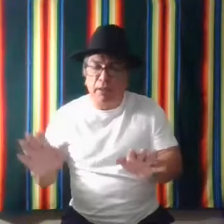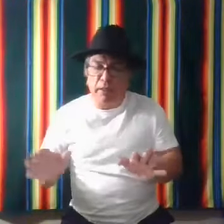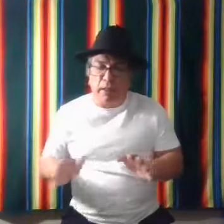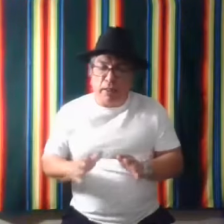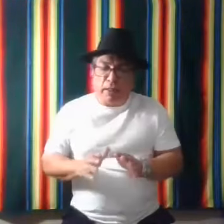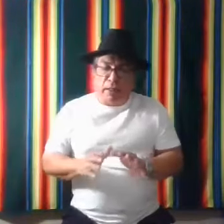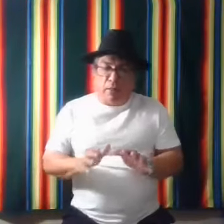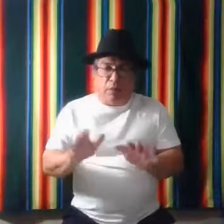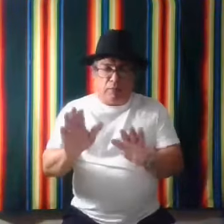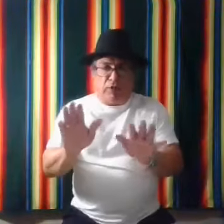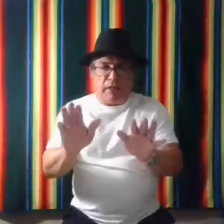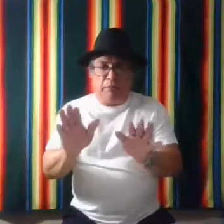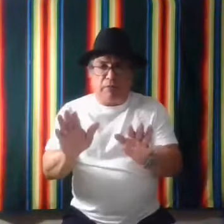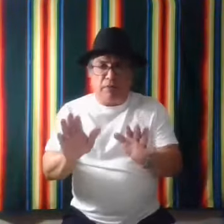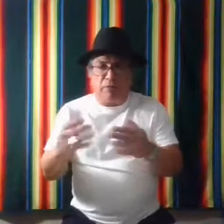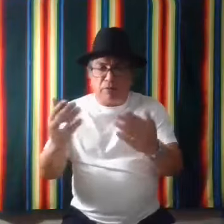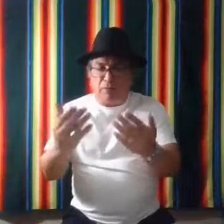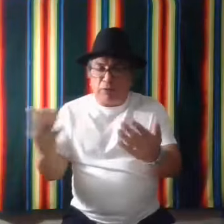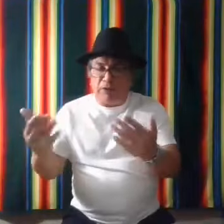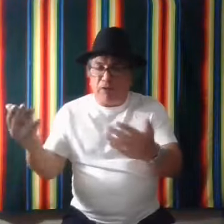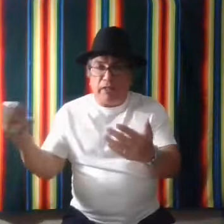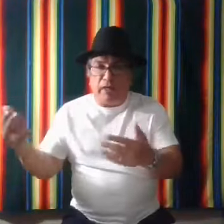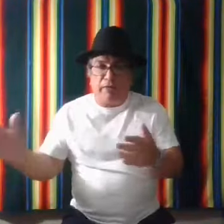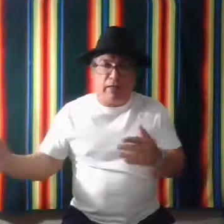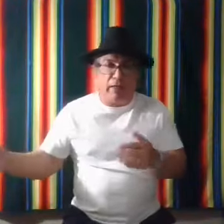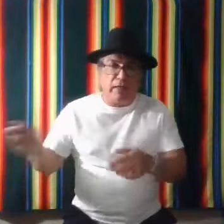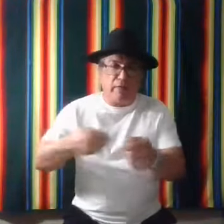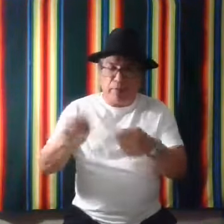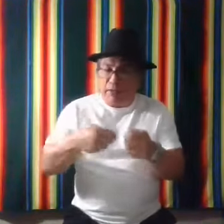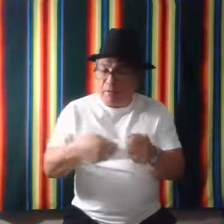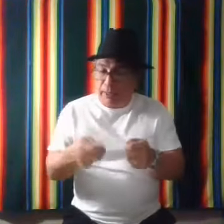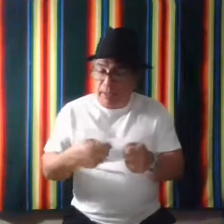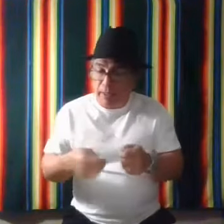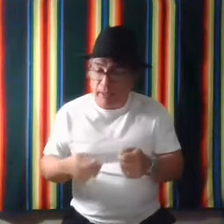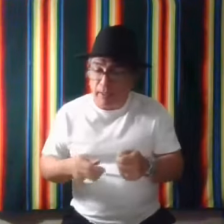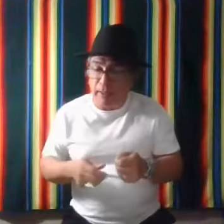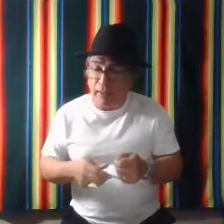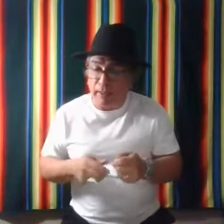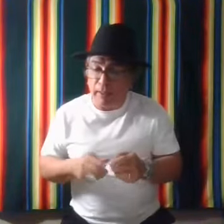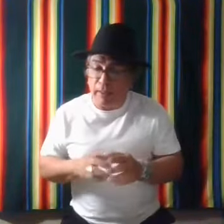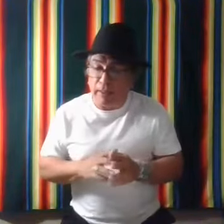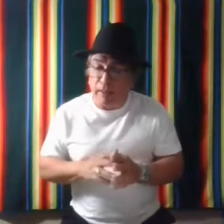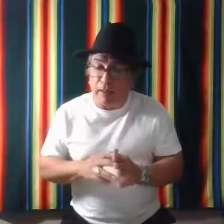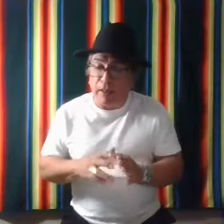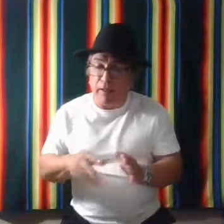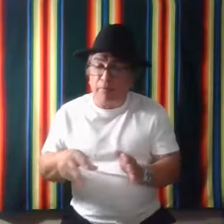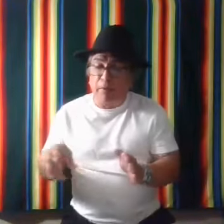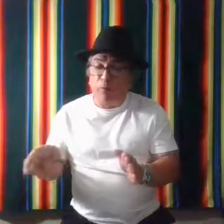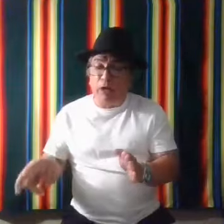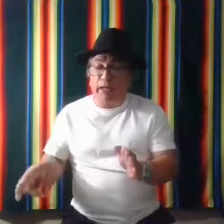but I'm to try to keep it simple. So once I start getting out there, like, I got to reel myself back in, um, riding